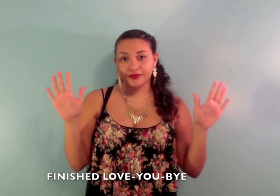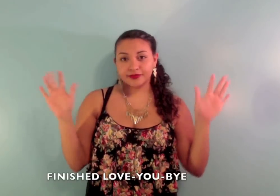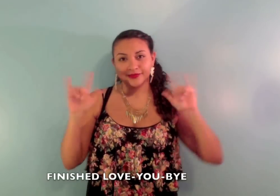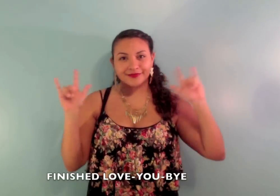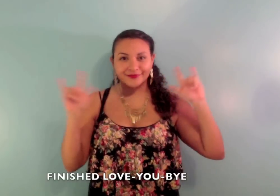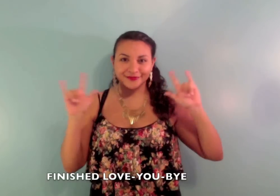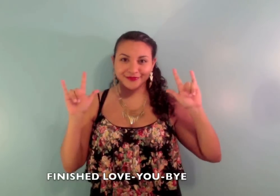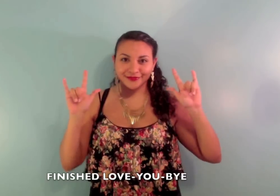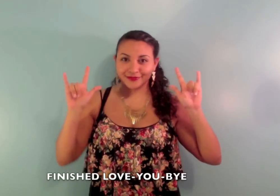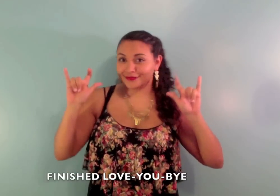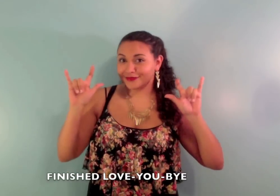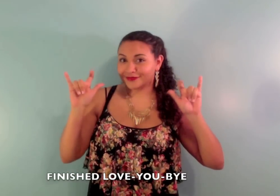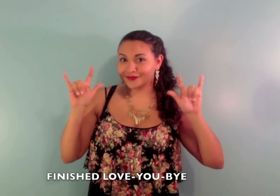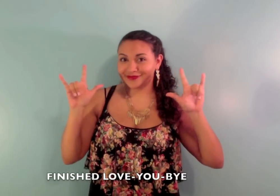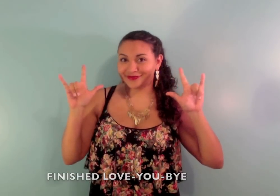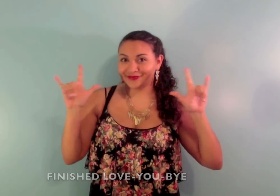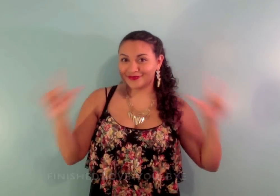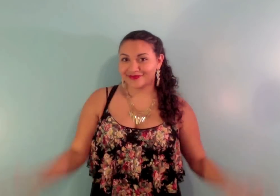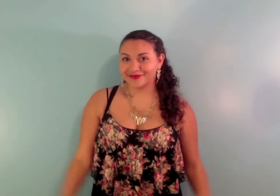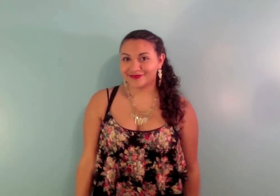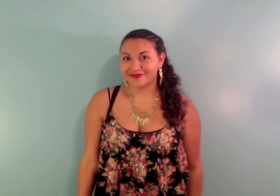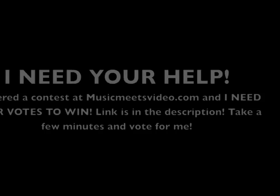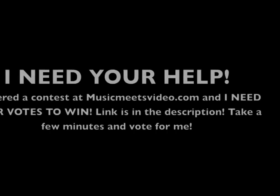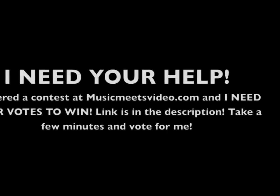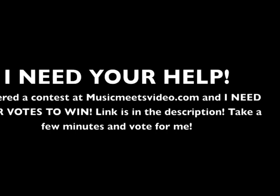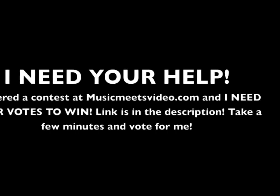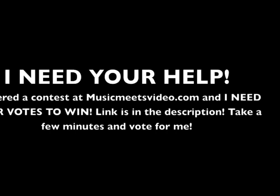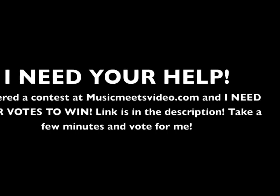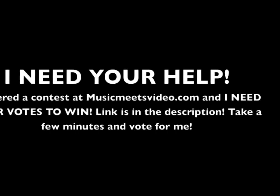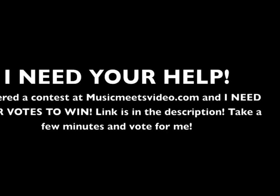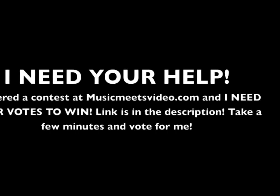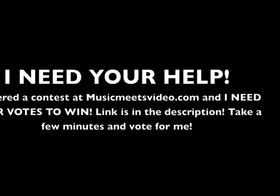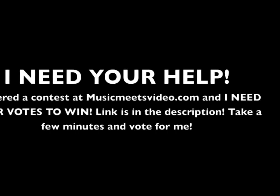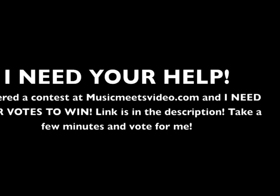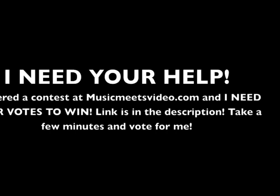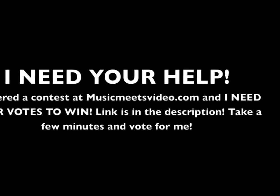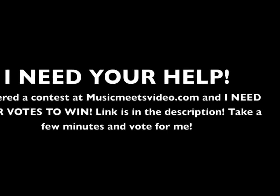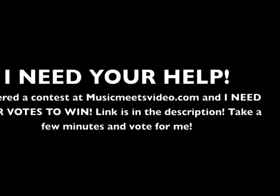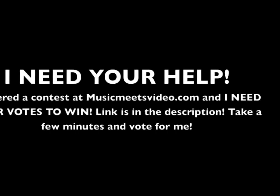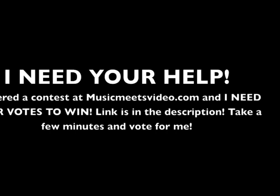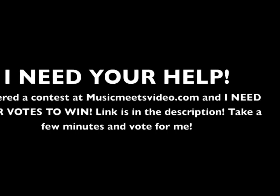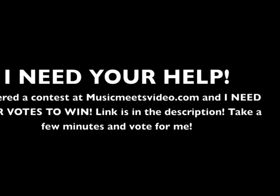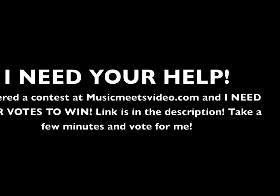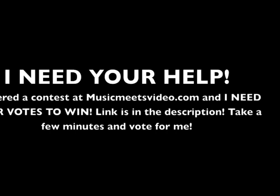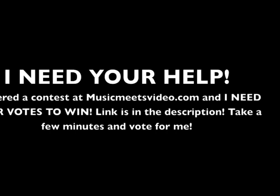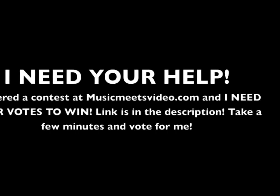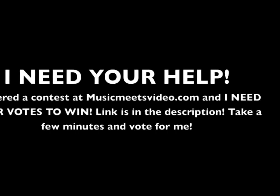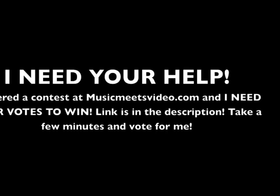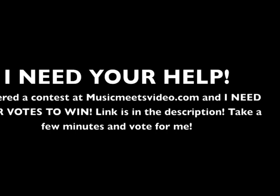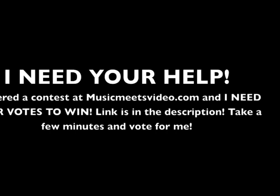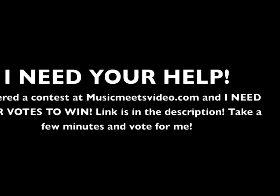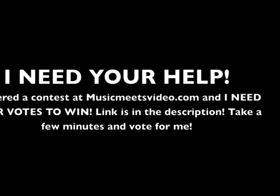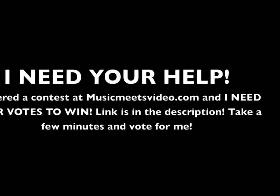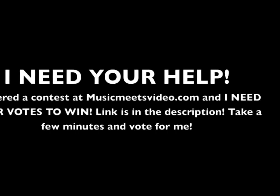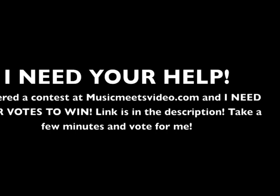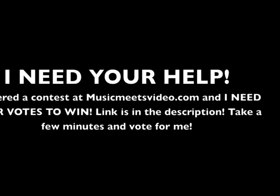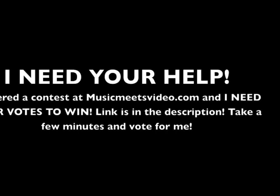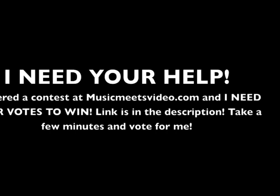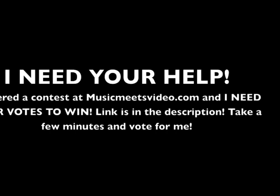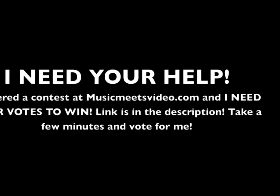Give me the best I got your body on my mind I want it bad Oh, just the thought of